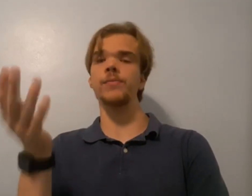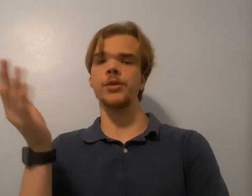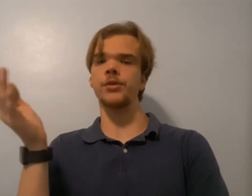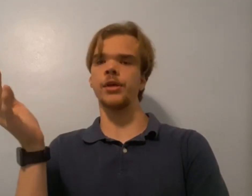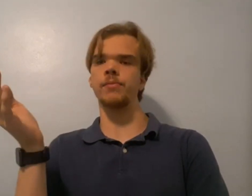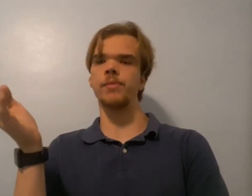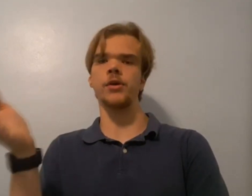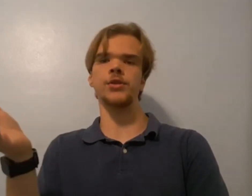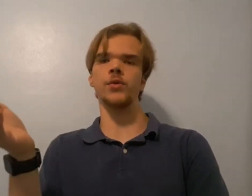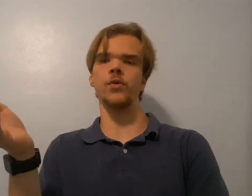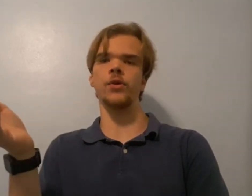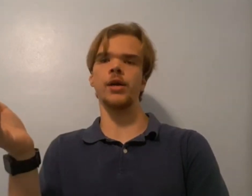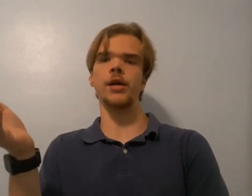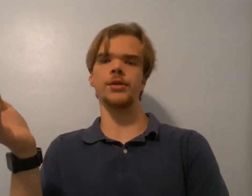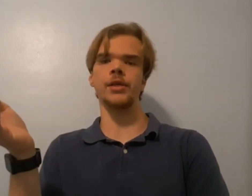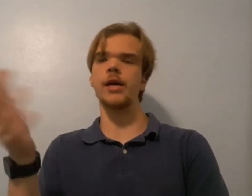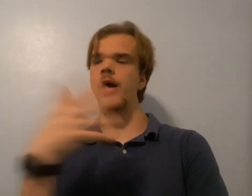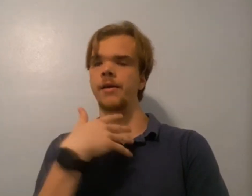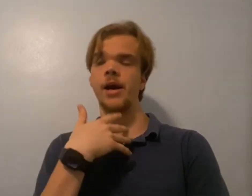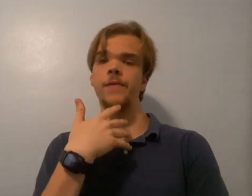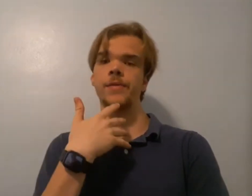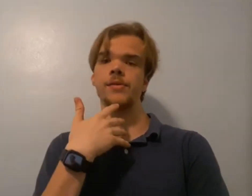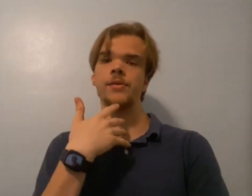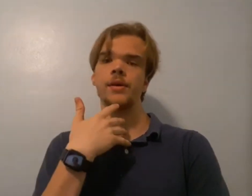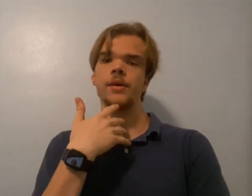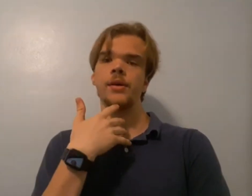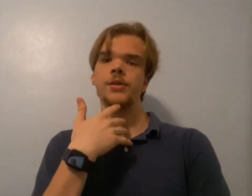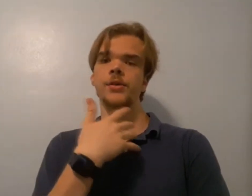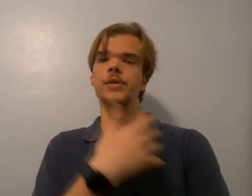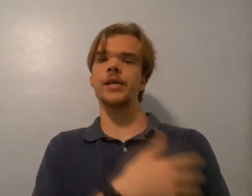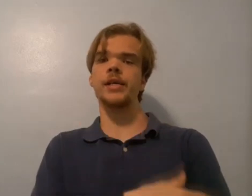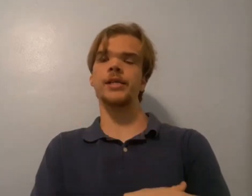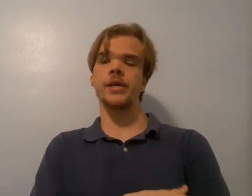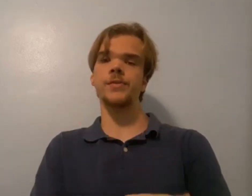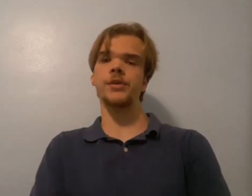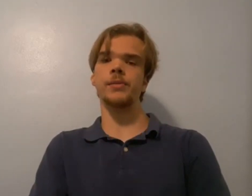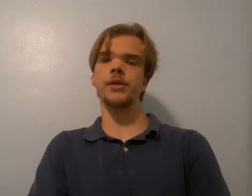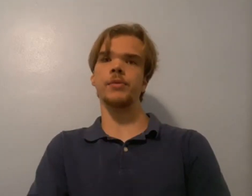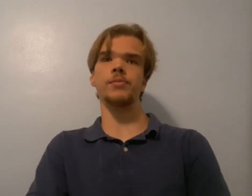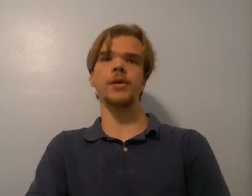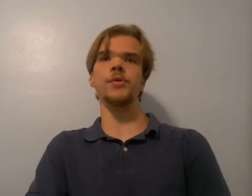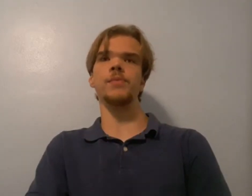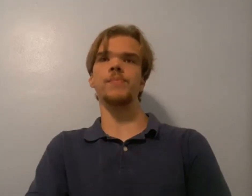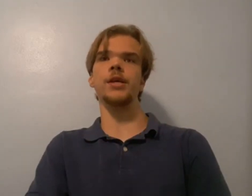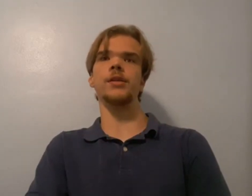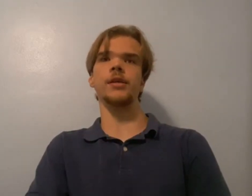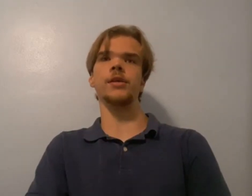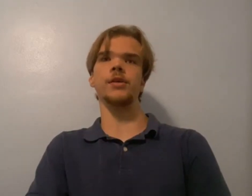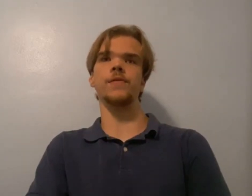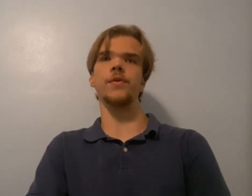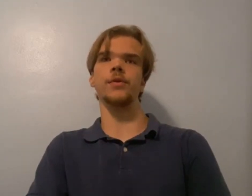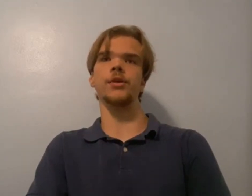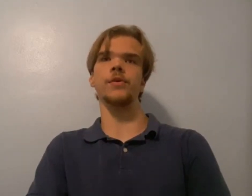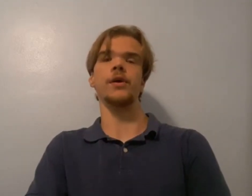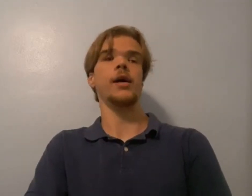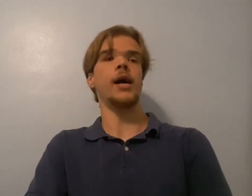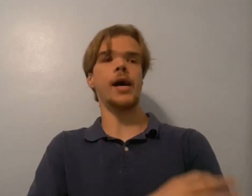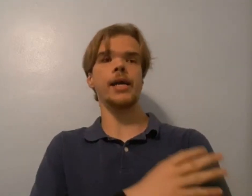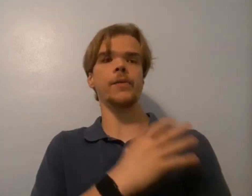other music parts of the world, honestly. I, I feel. So, yeah, that's gonna be something, probably the biggest thing to look forward to. I